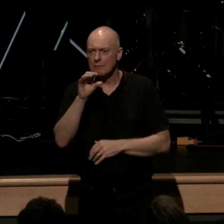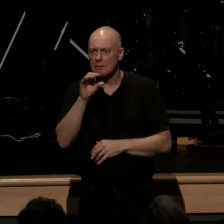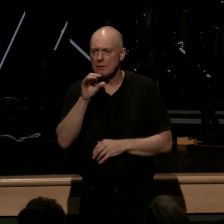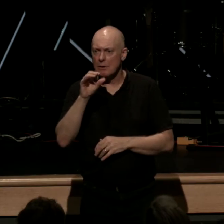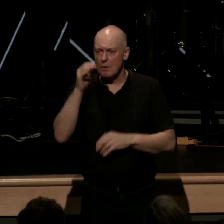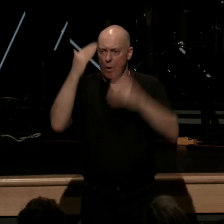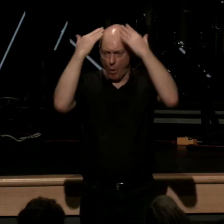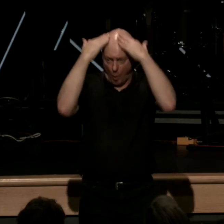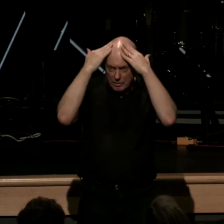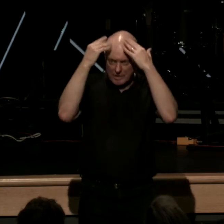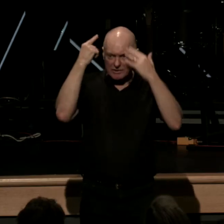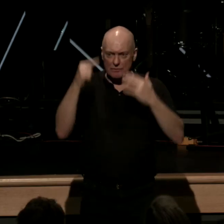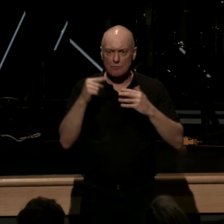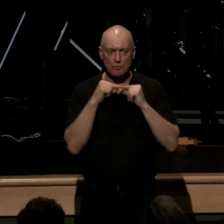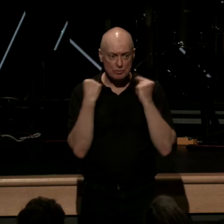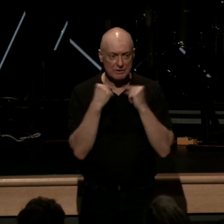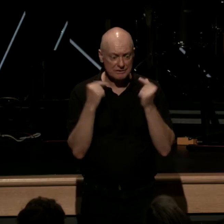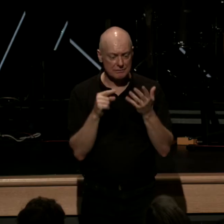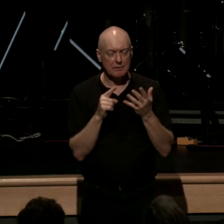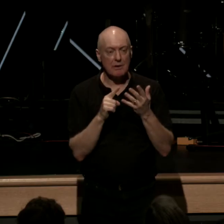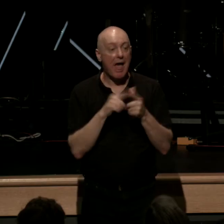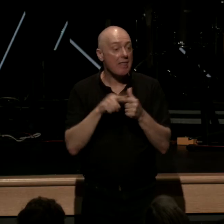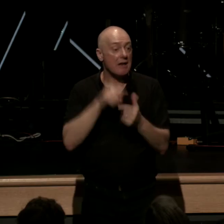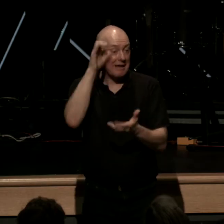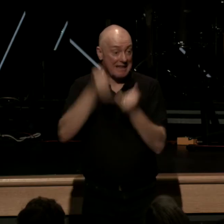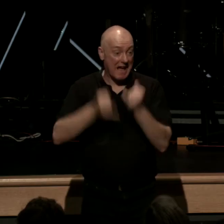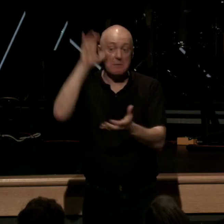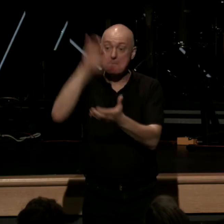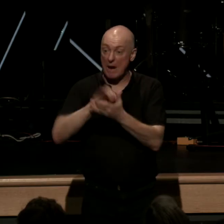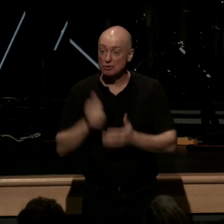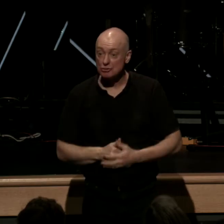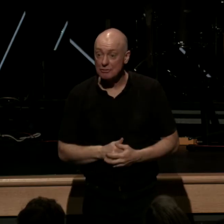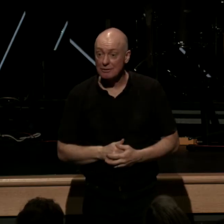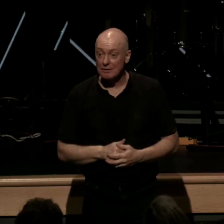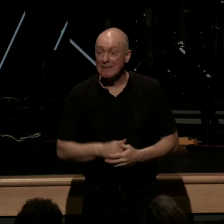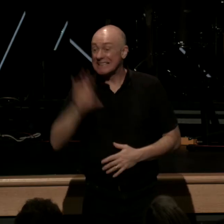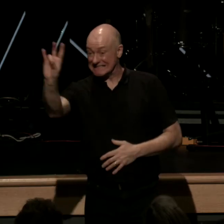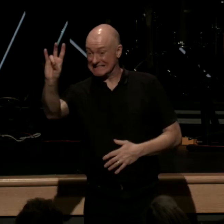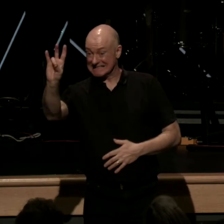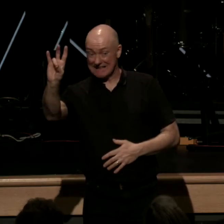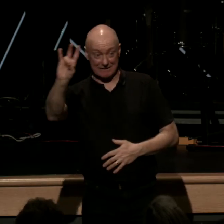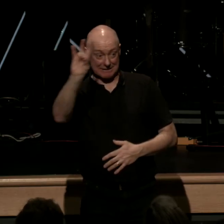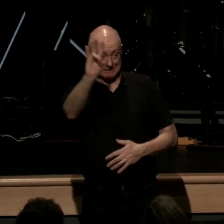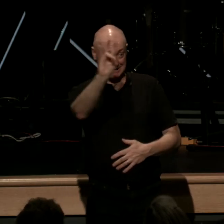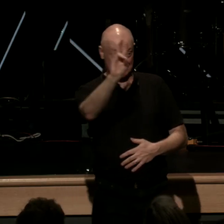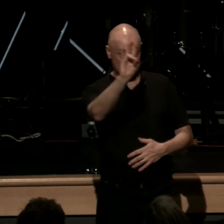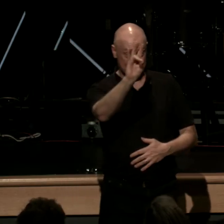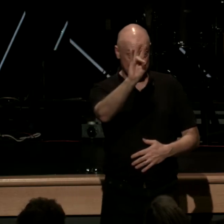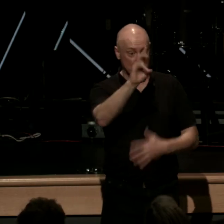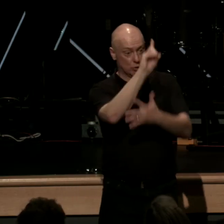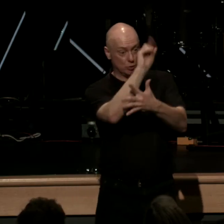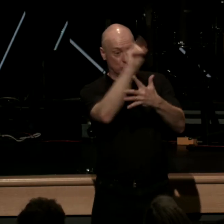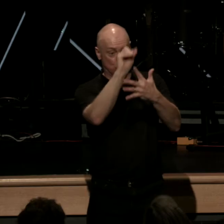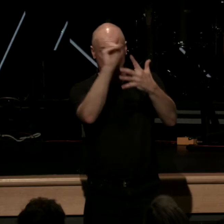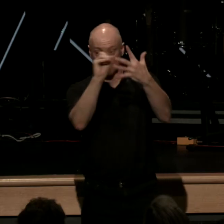for clergy priests and and marriage seven sacraments see each sacrament